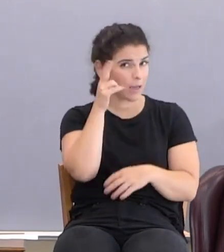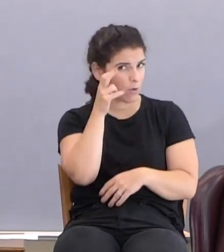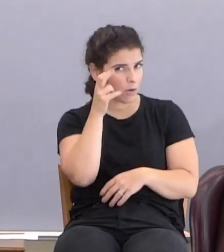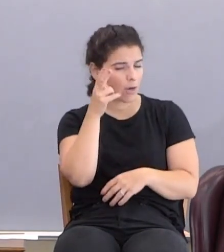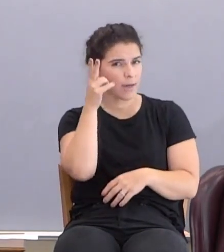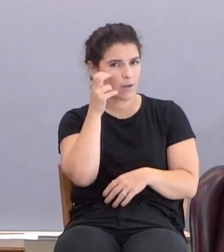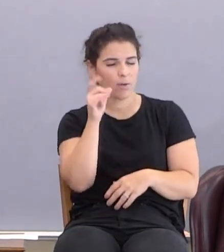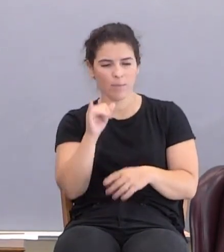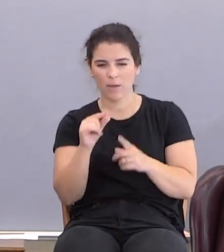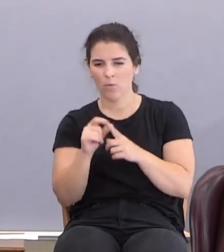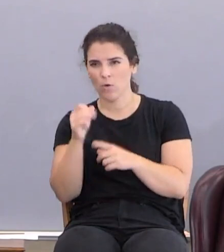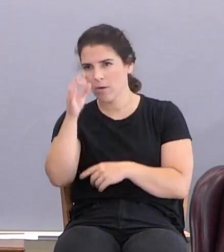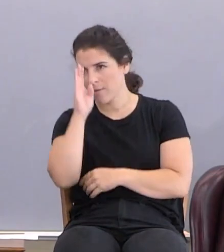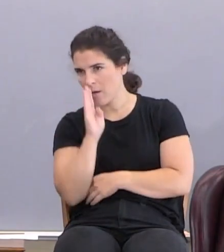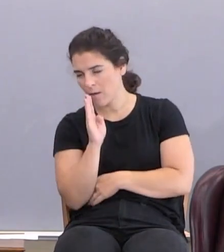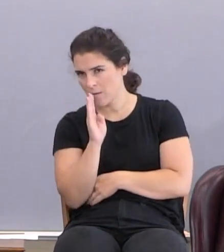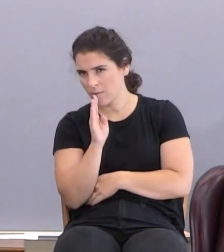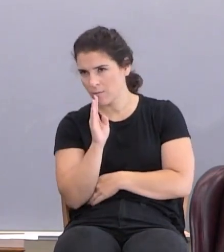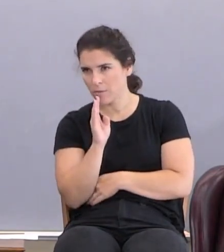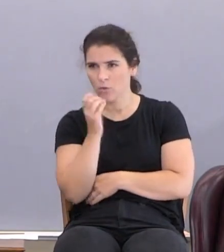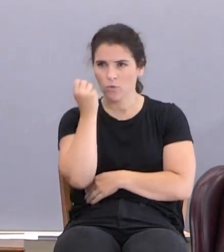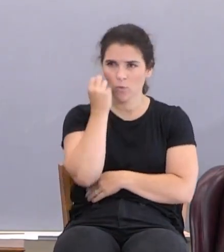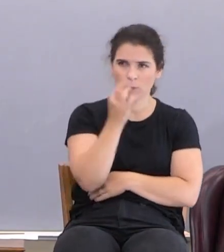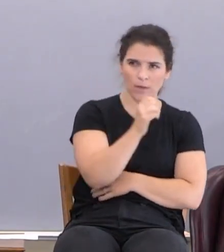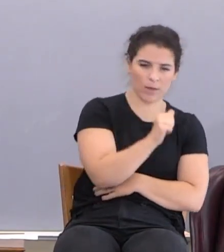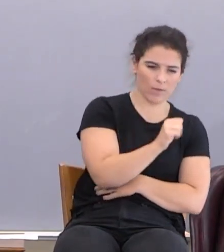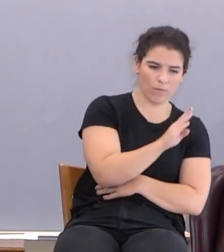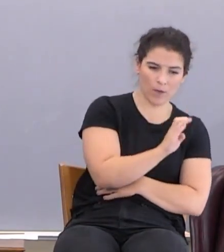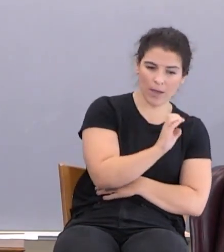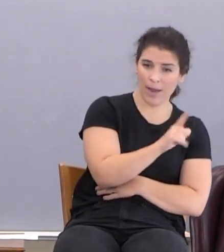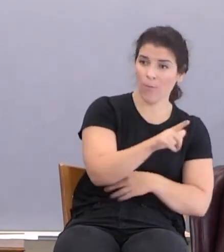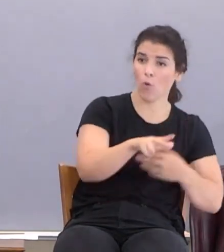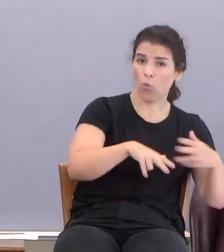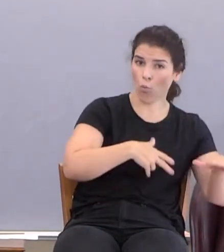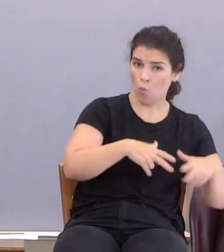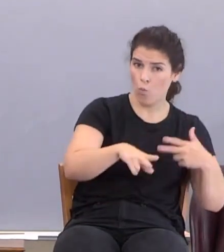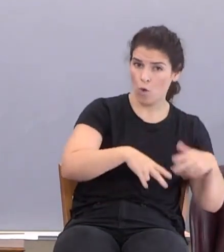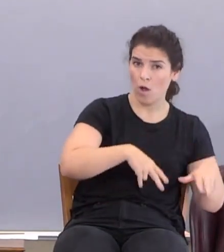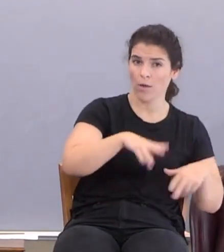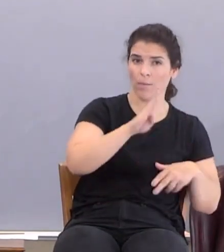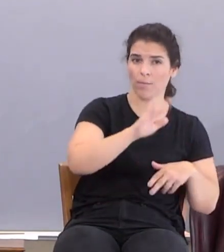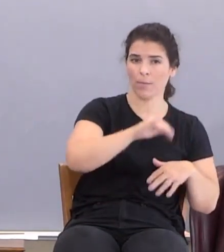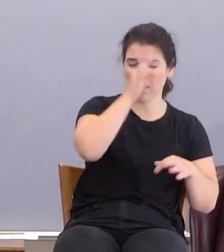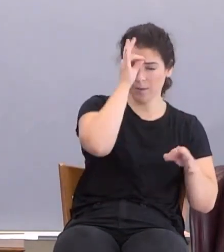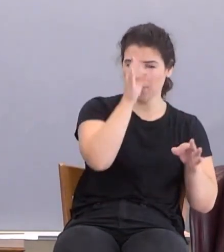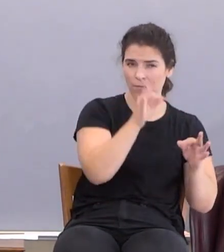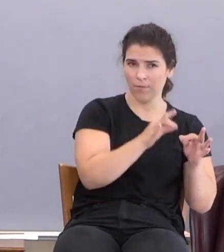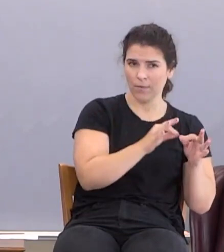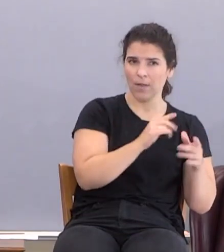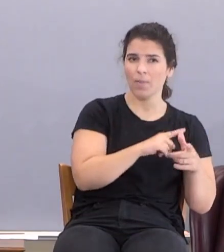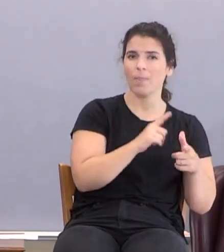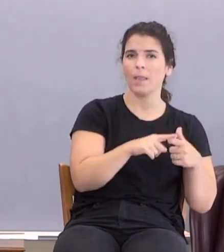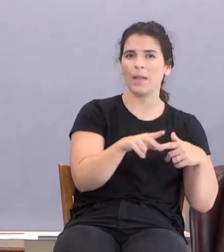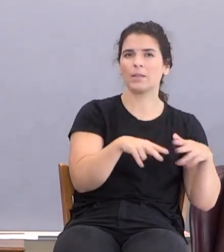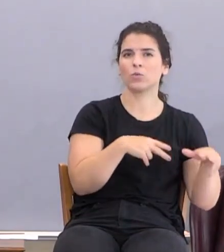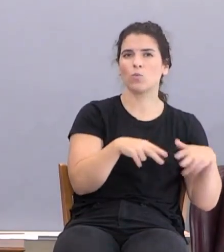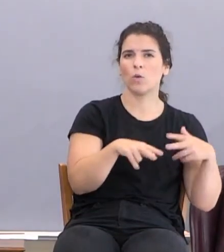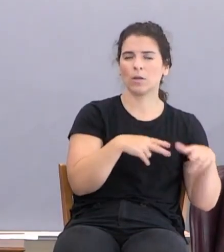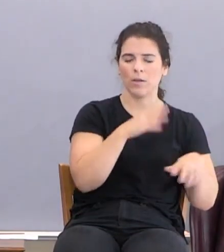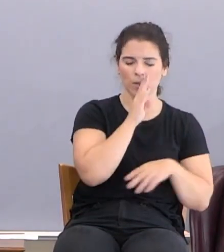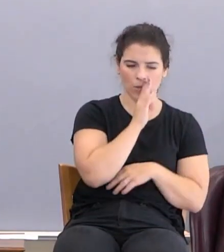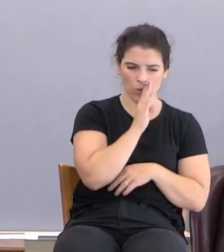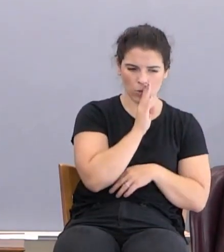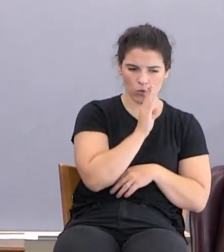hearing by the Word of God. So if Abel walked by faith, then he's walking as a